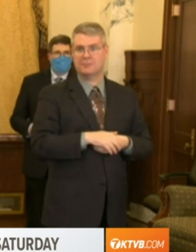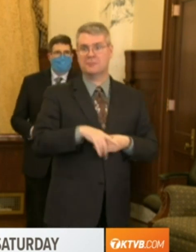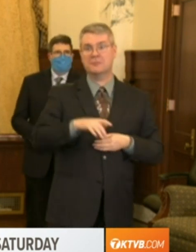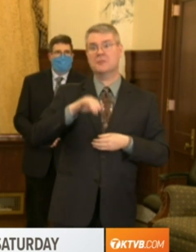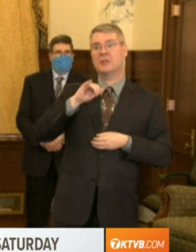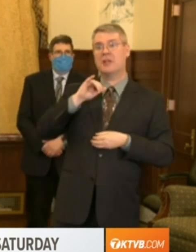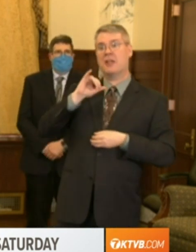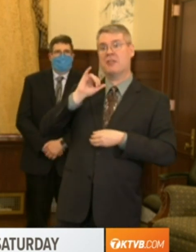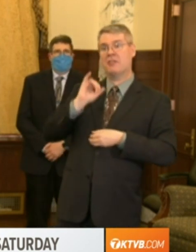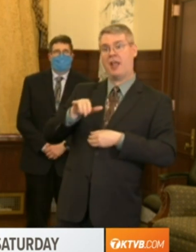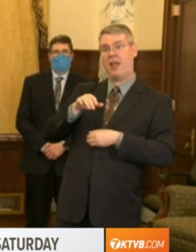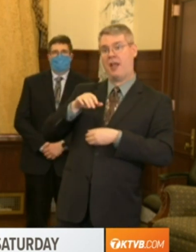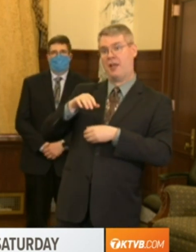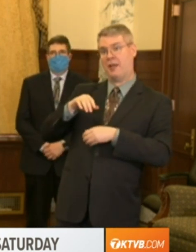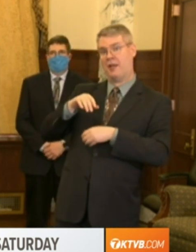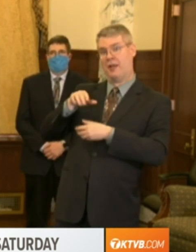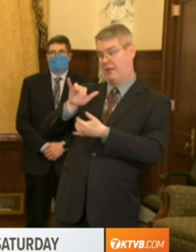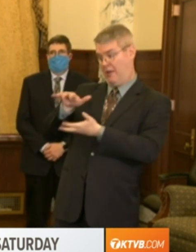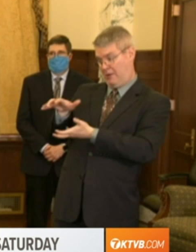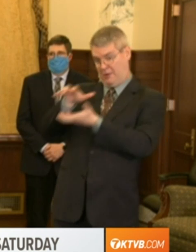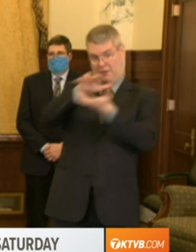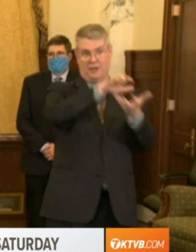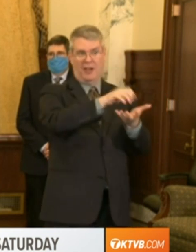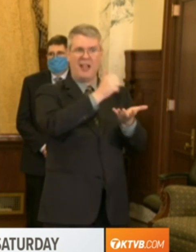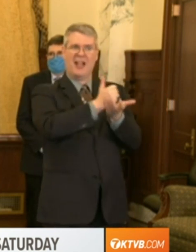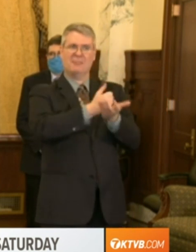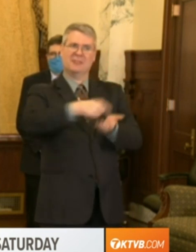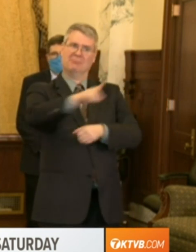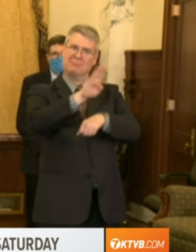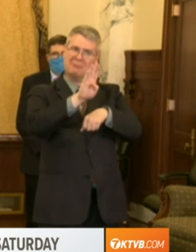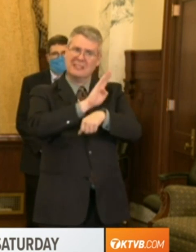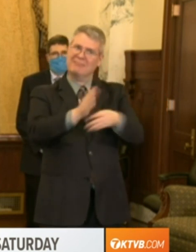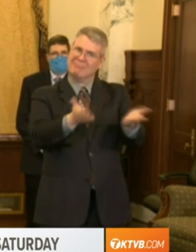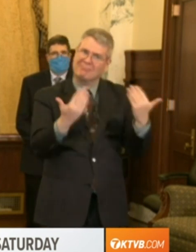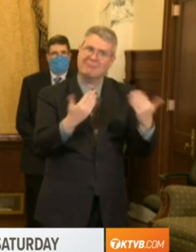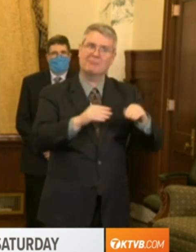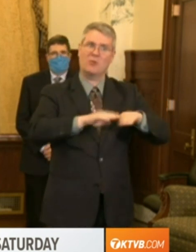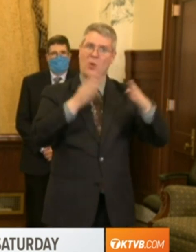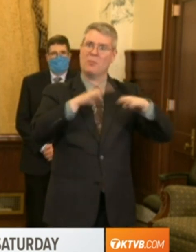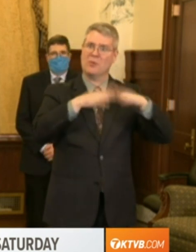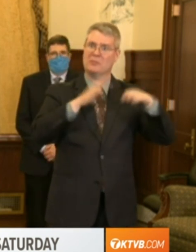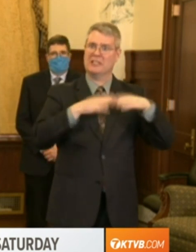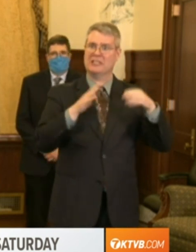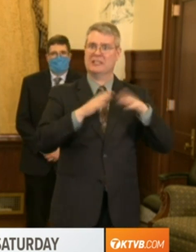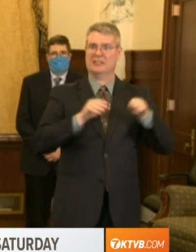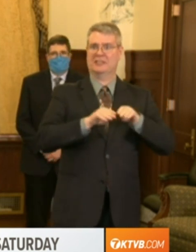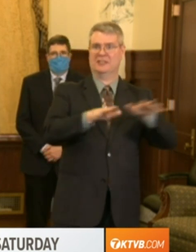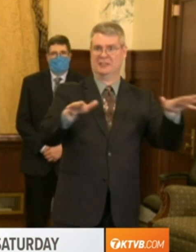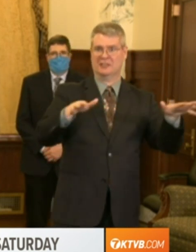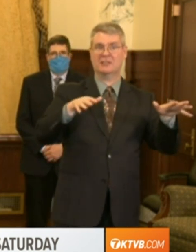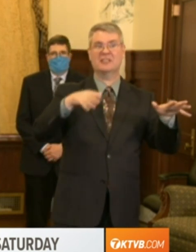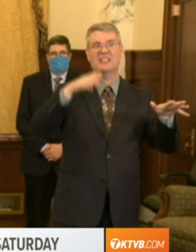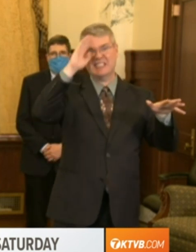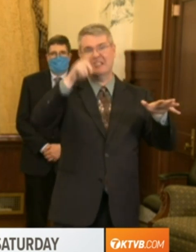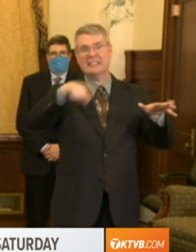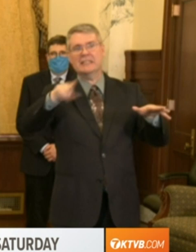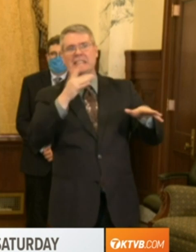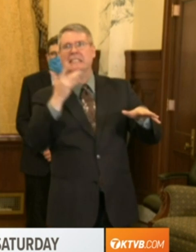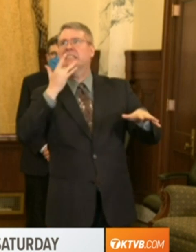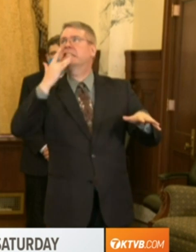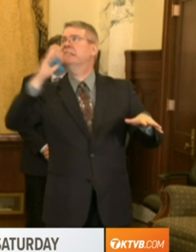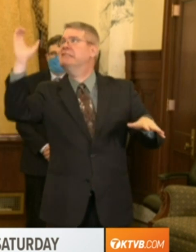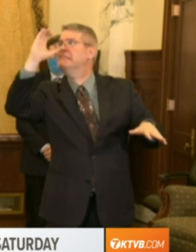and to be a bridge while the supply chain normalizes. Small businesses can go